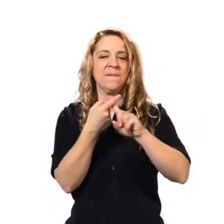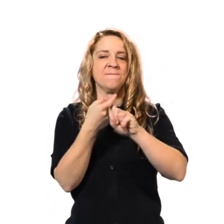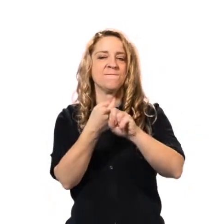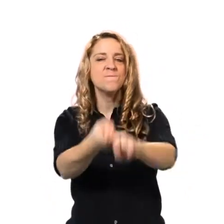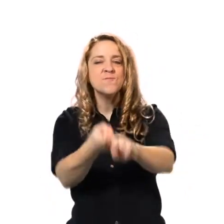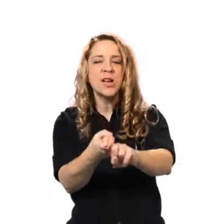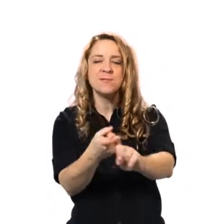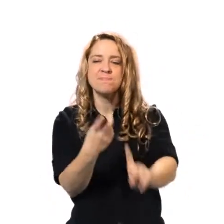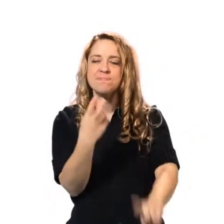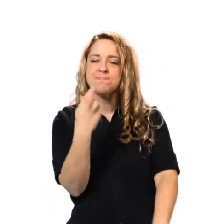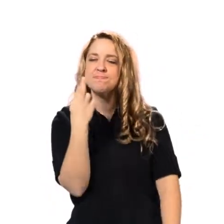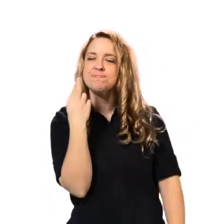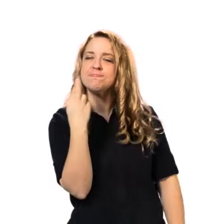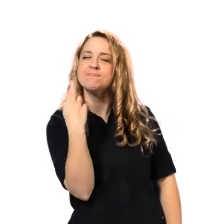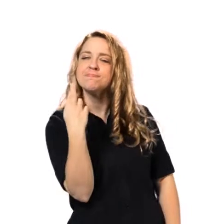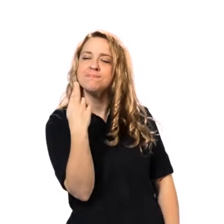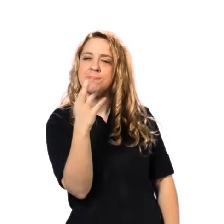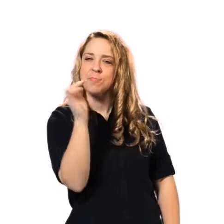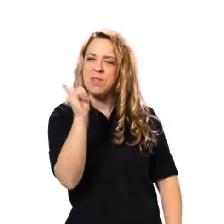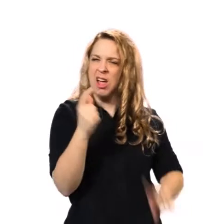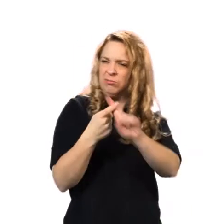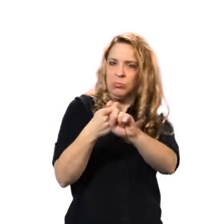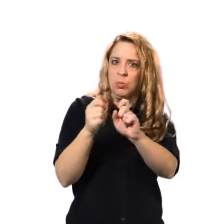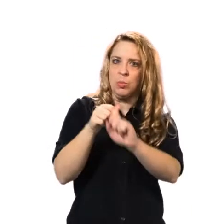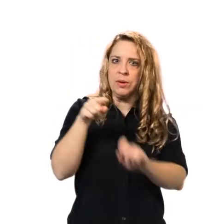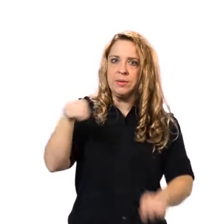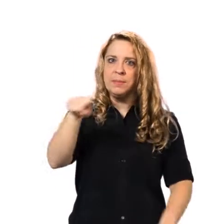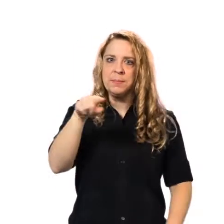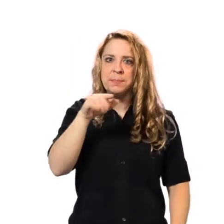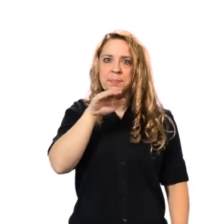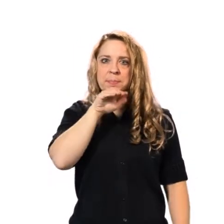The very best friends any pig could imagine.